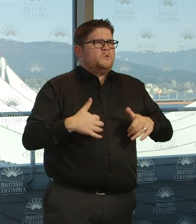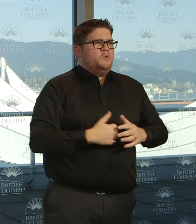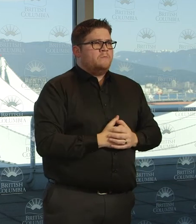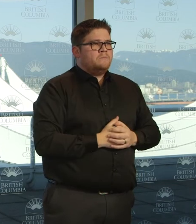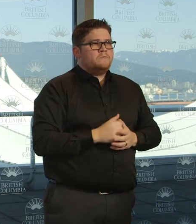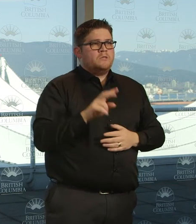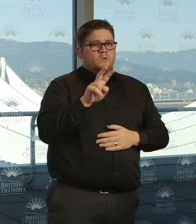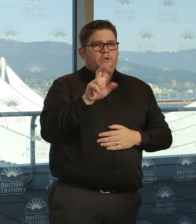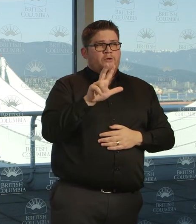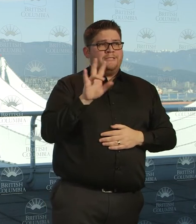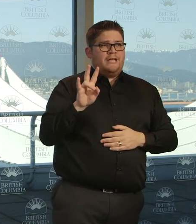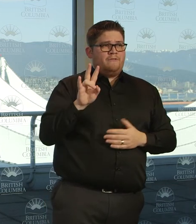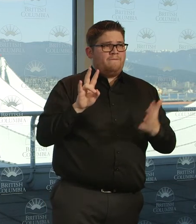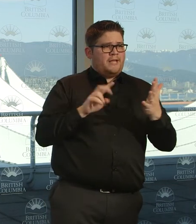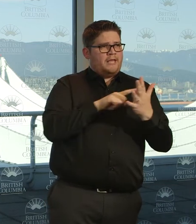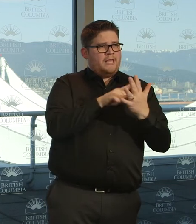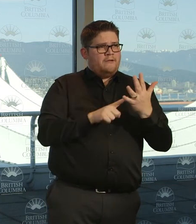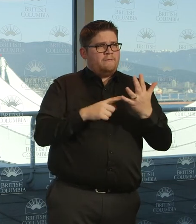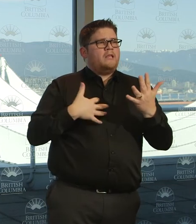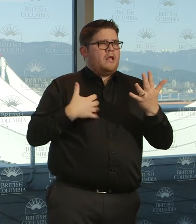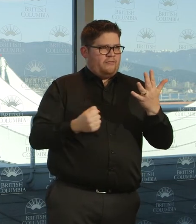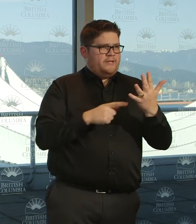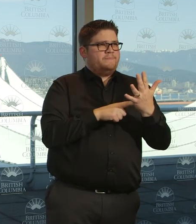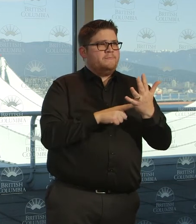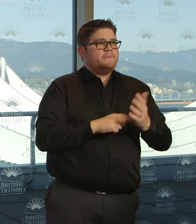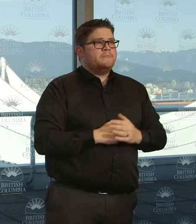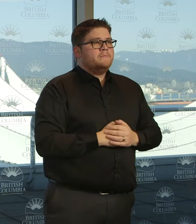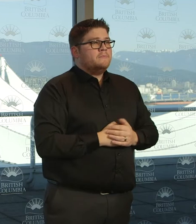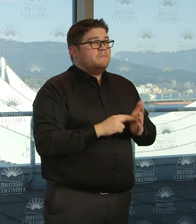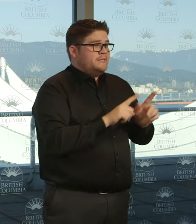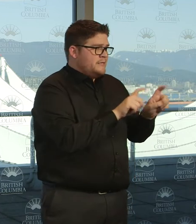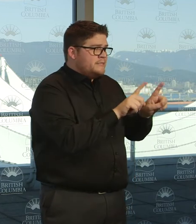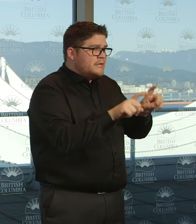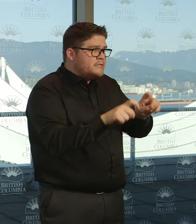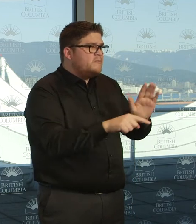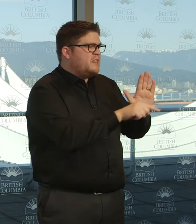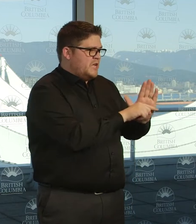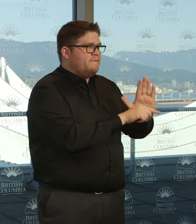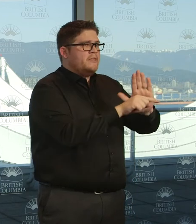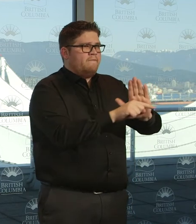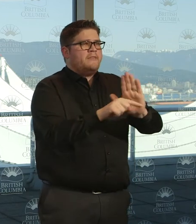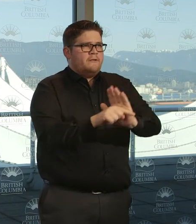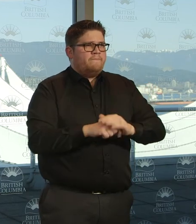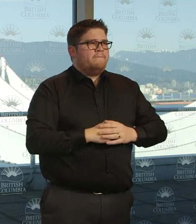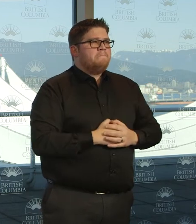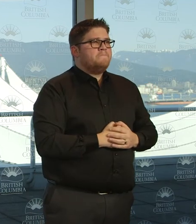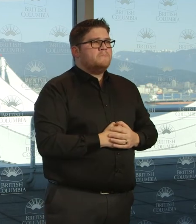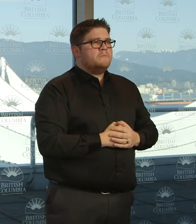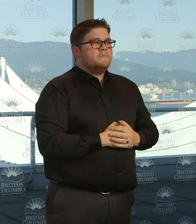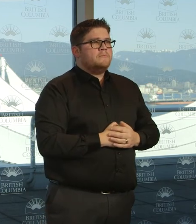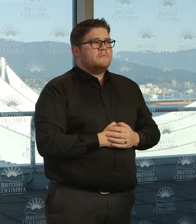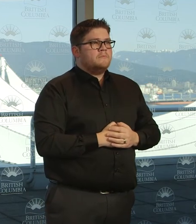recovered, meaning they've had two consecutive negative tests. Our testing continues. There's a lot of interest in the amount of